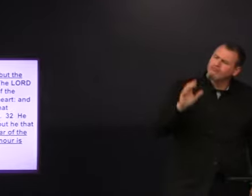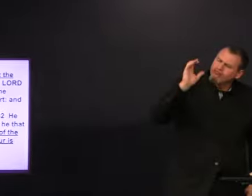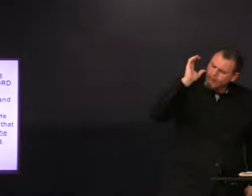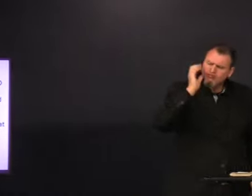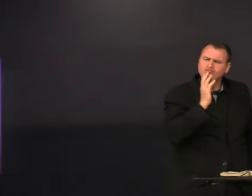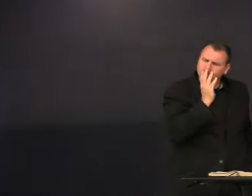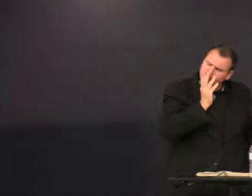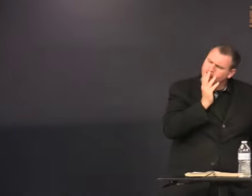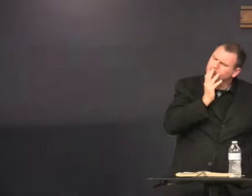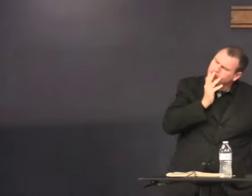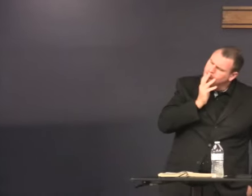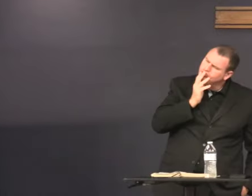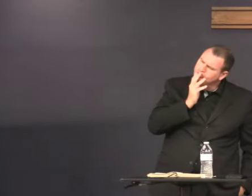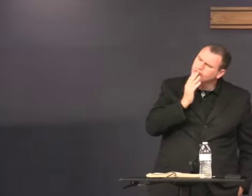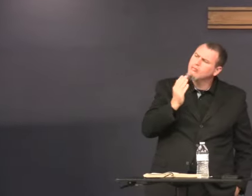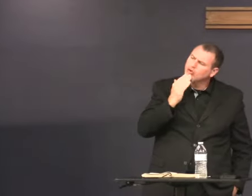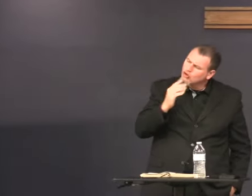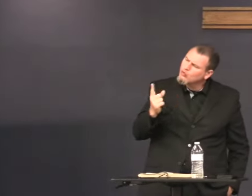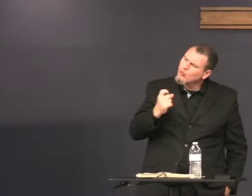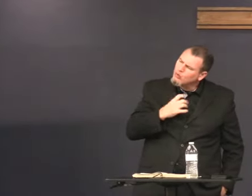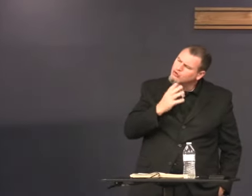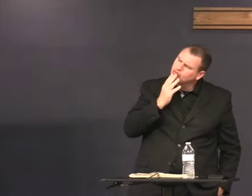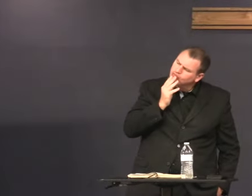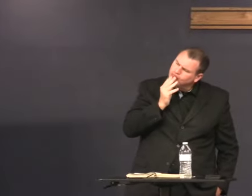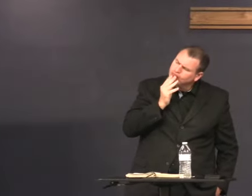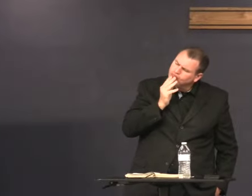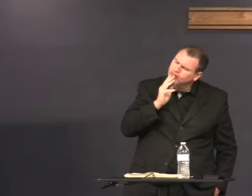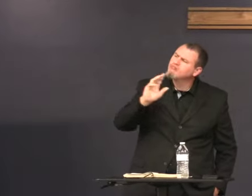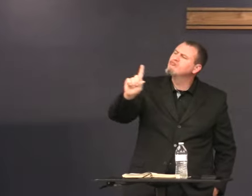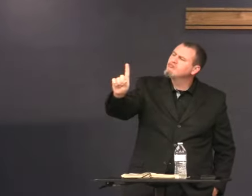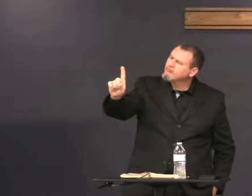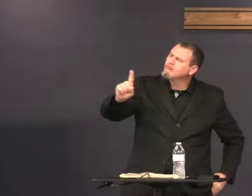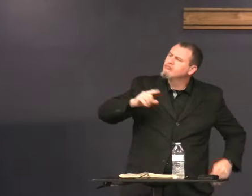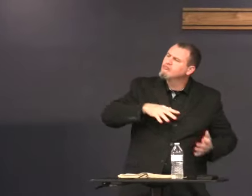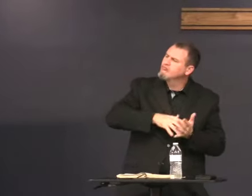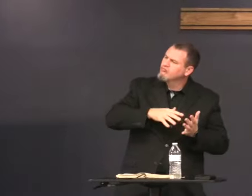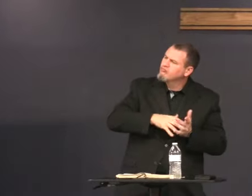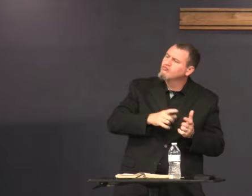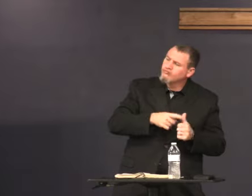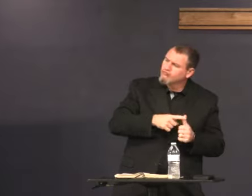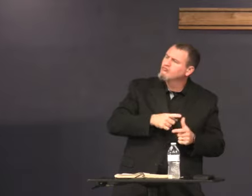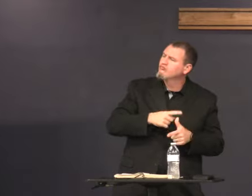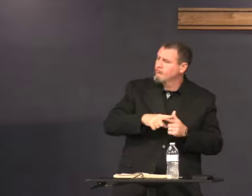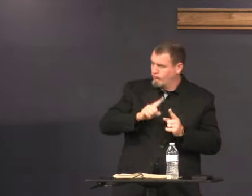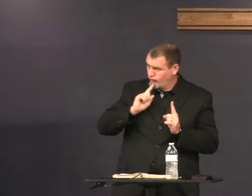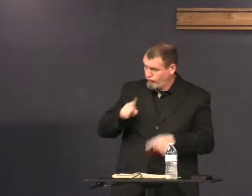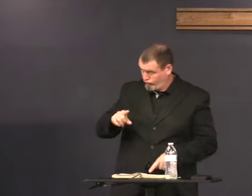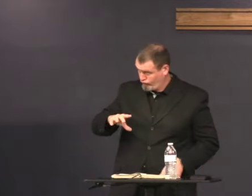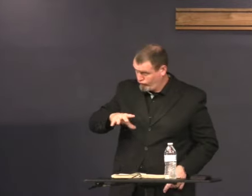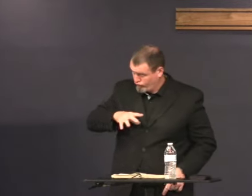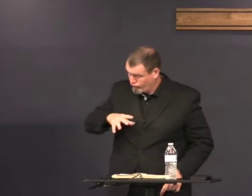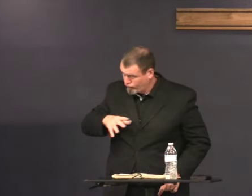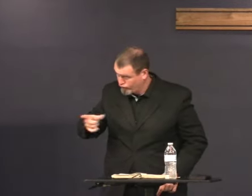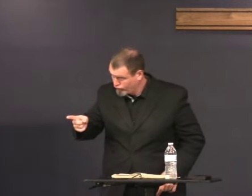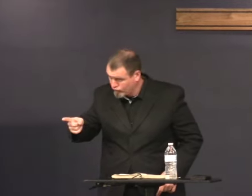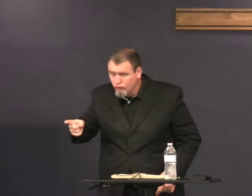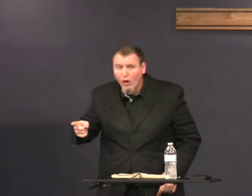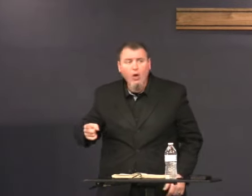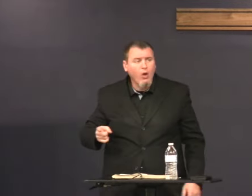do I just answer and say anything at all? I say oh first let me study